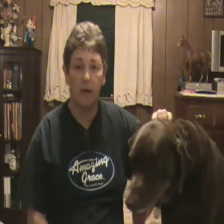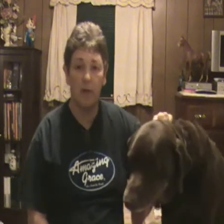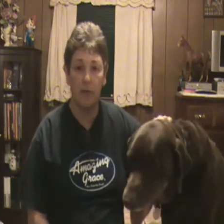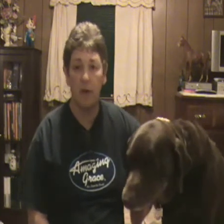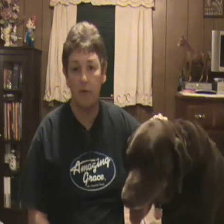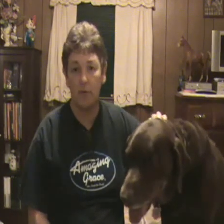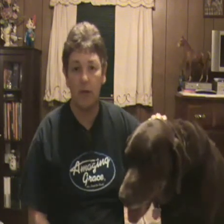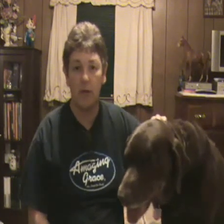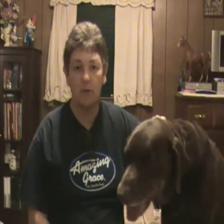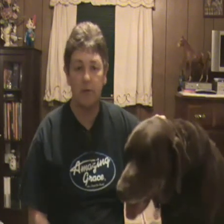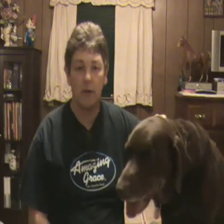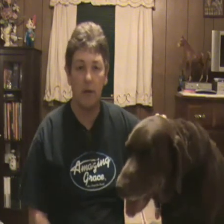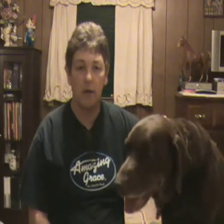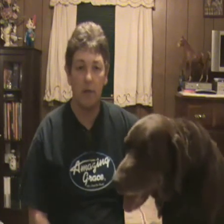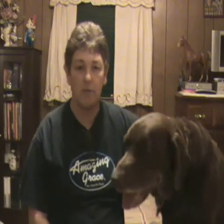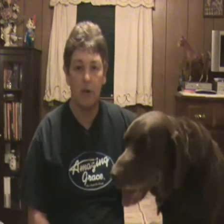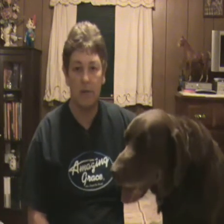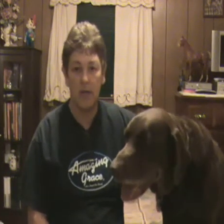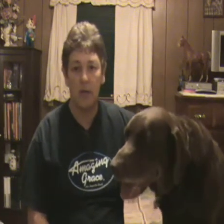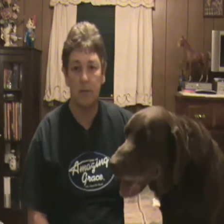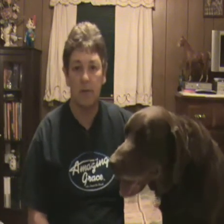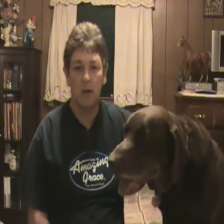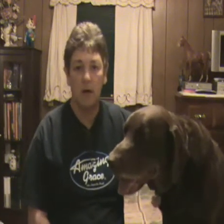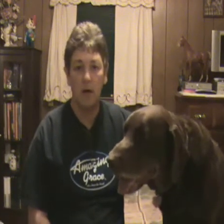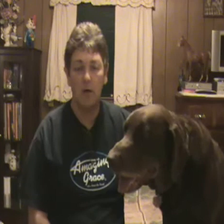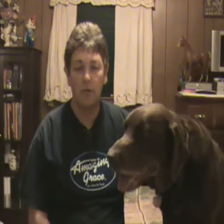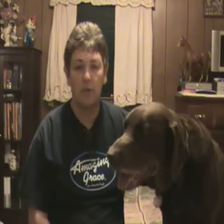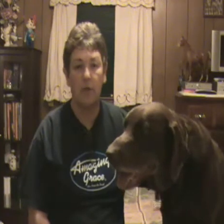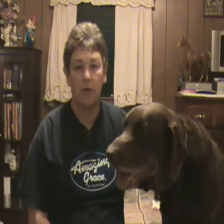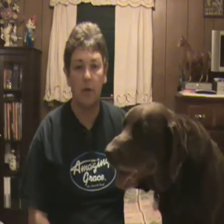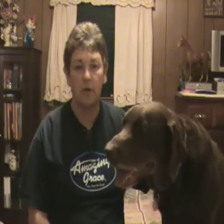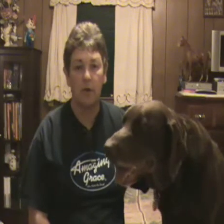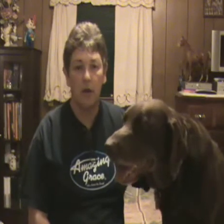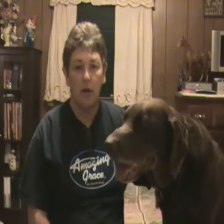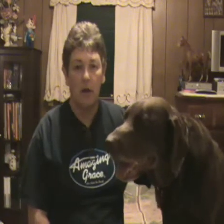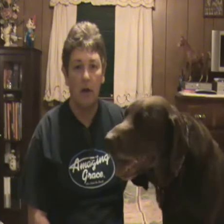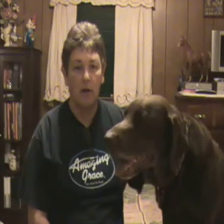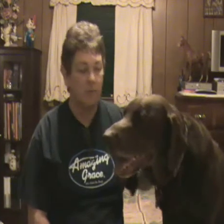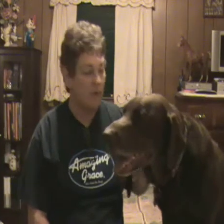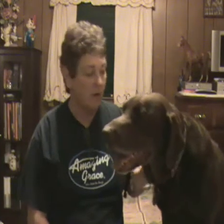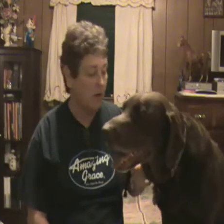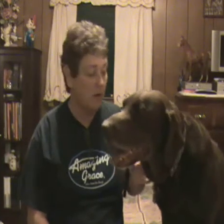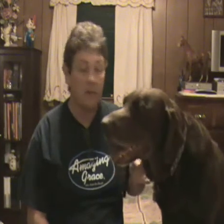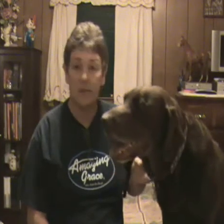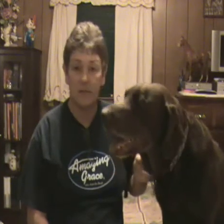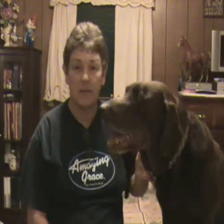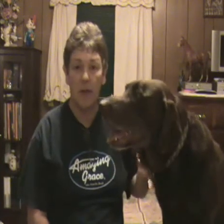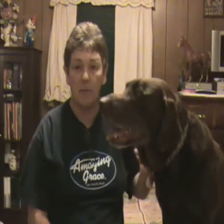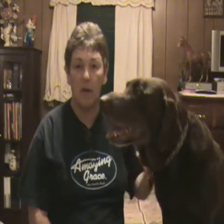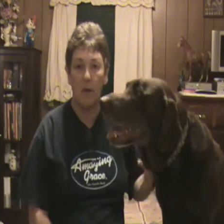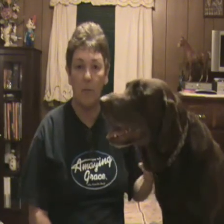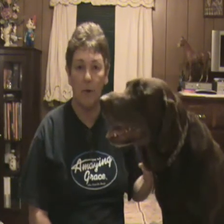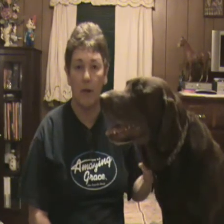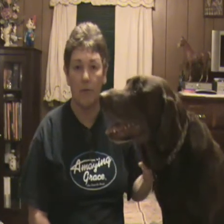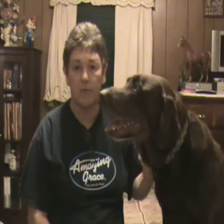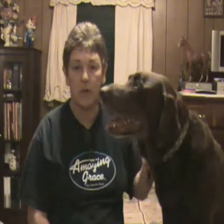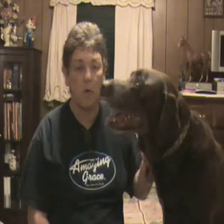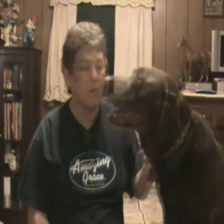three other videos at various times through the year as to how my recovery's going.